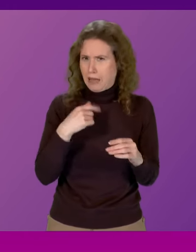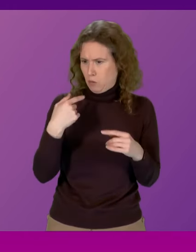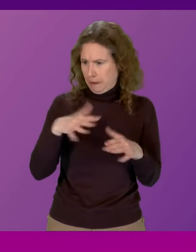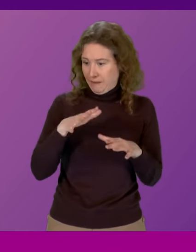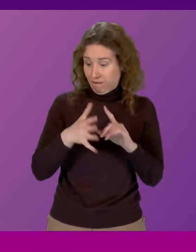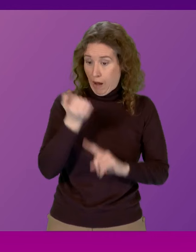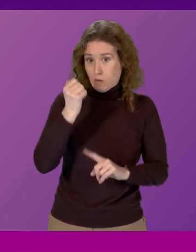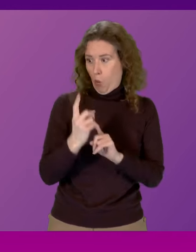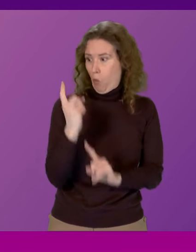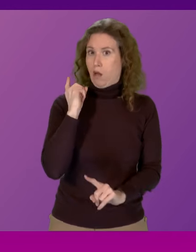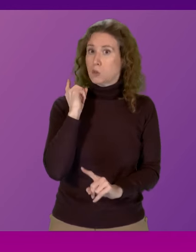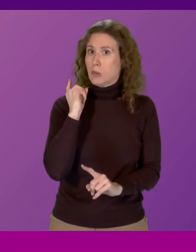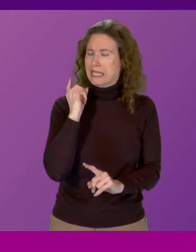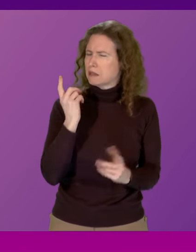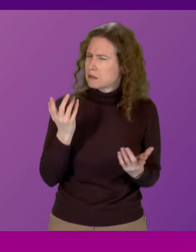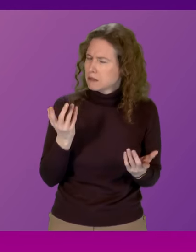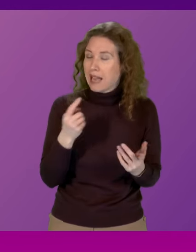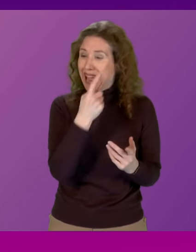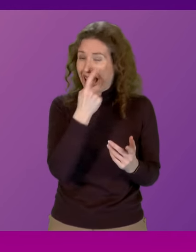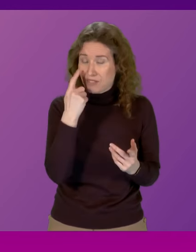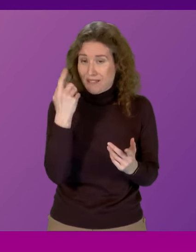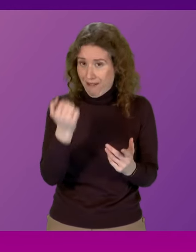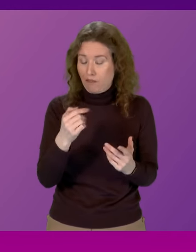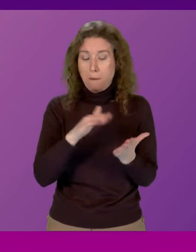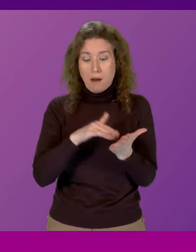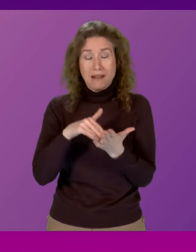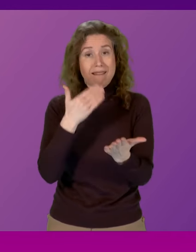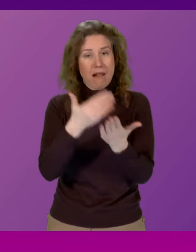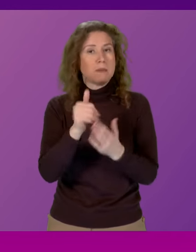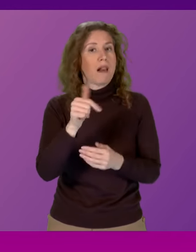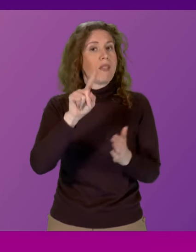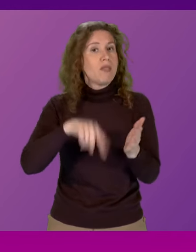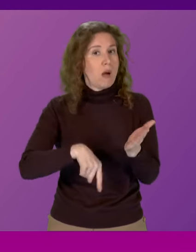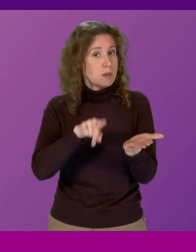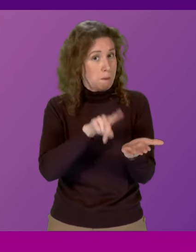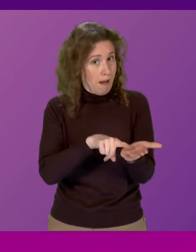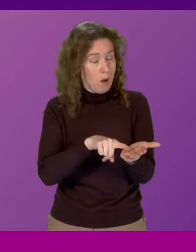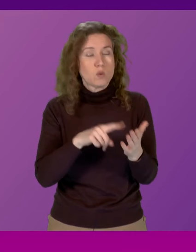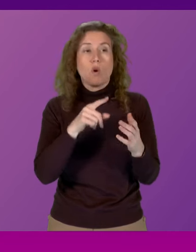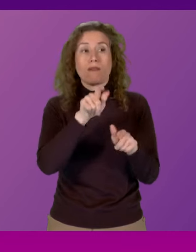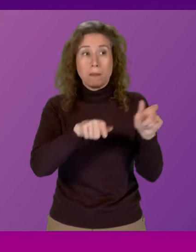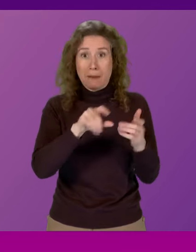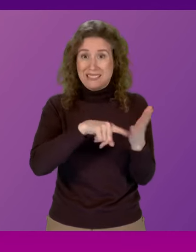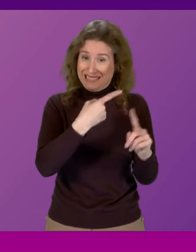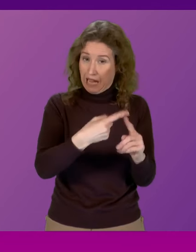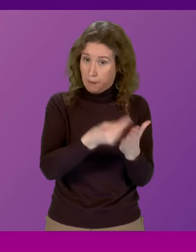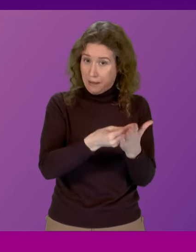The evidence shows that Michael Matheson claimed £11,000 of taxpayers' money when he knew it wasn't